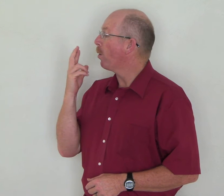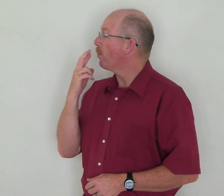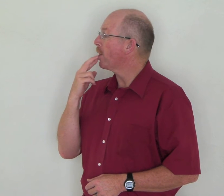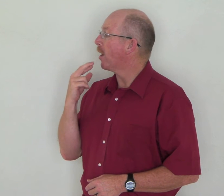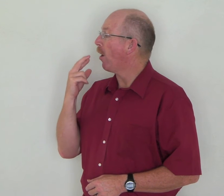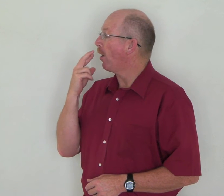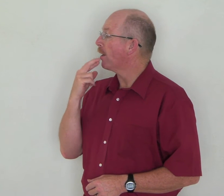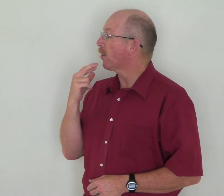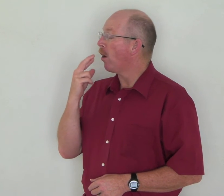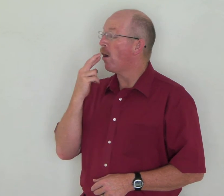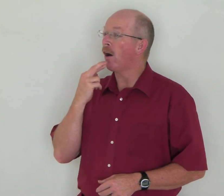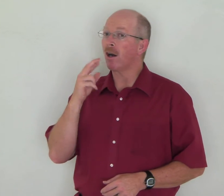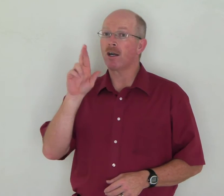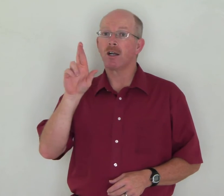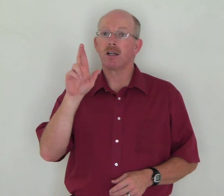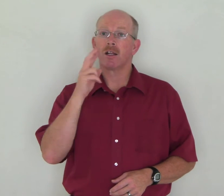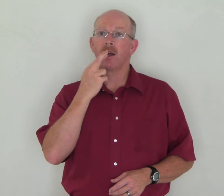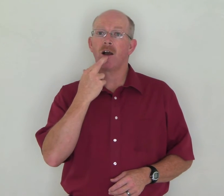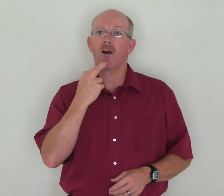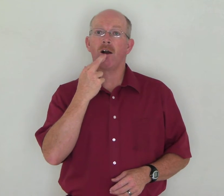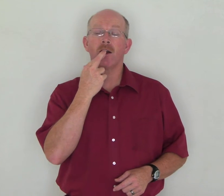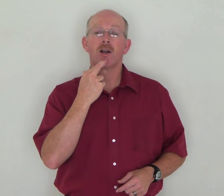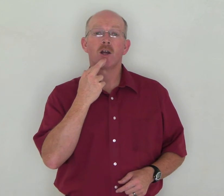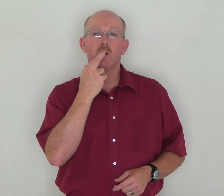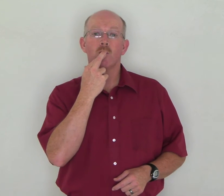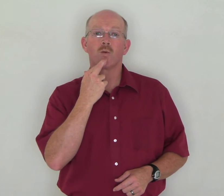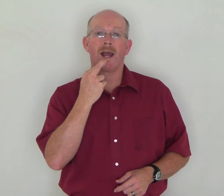with the letter R. R. Red.